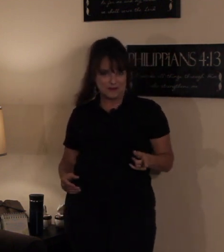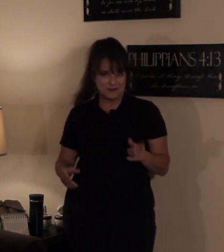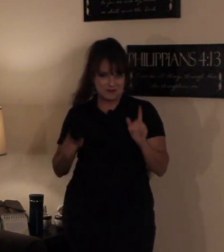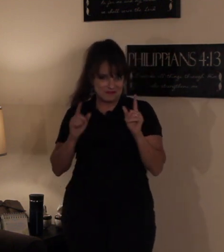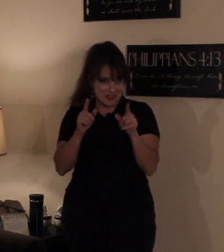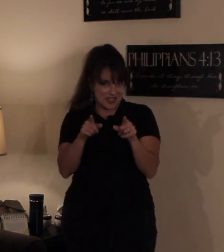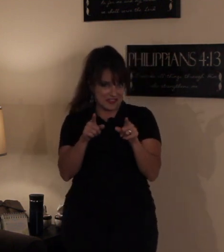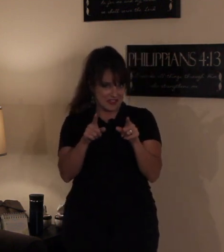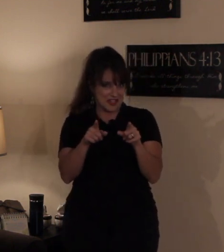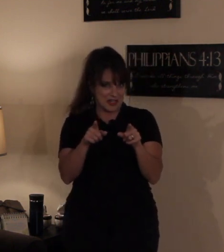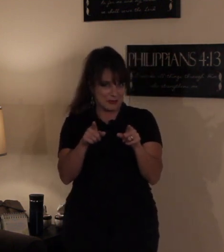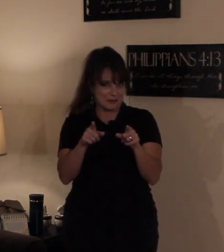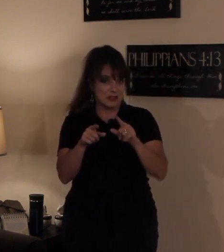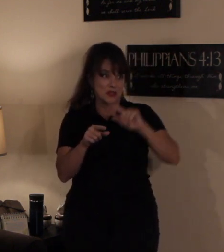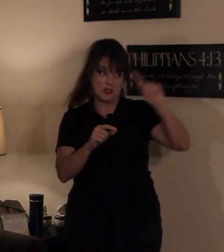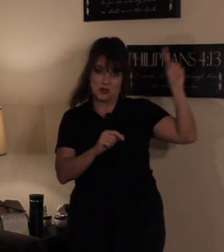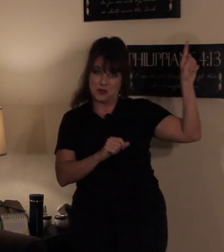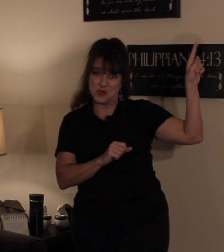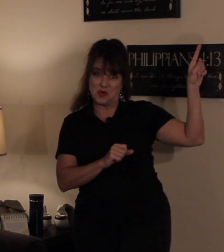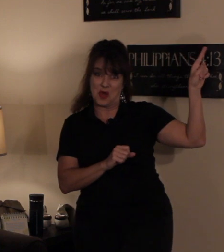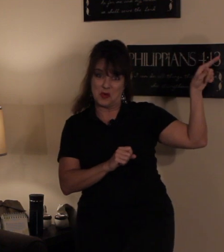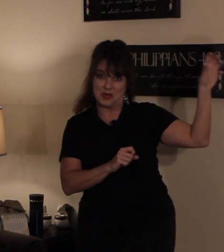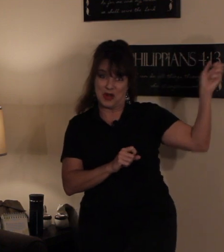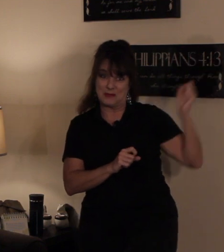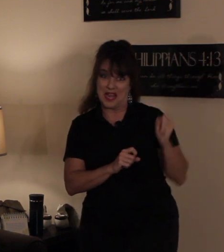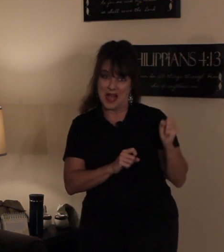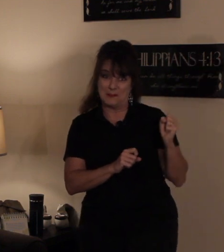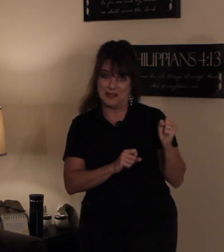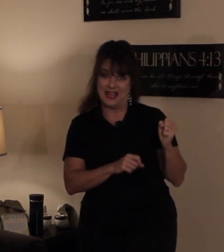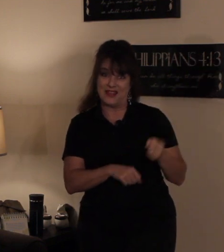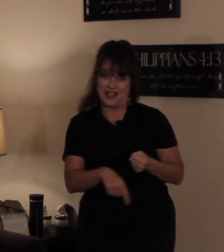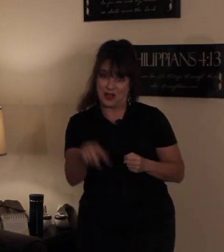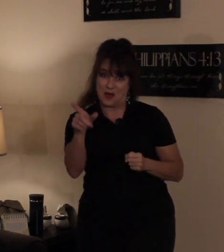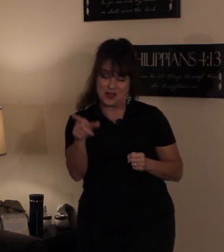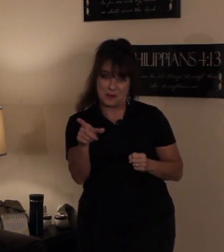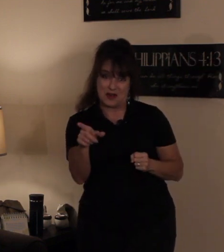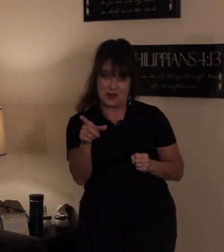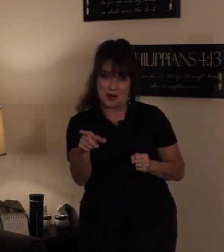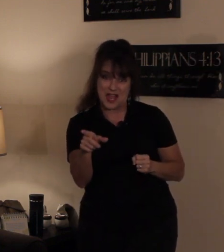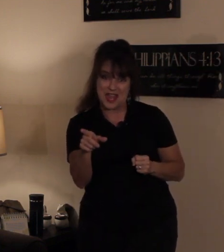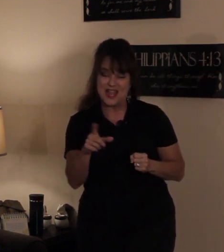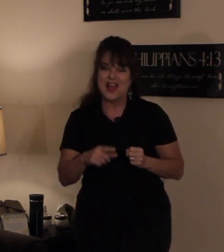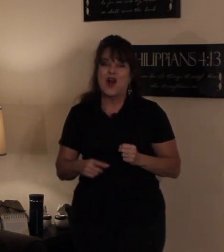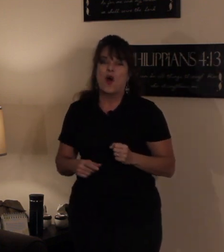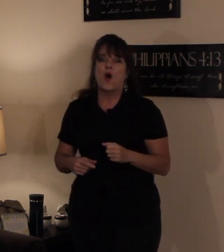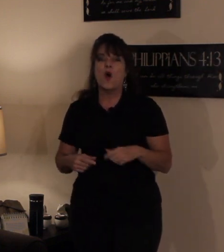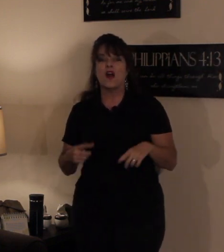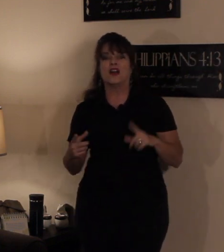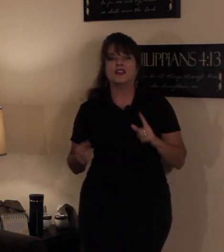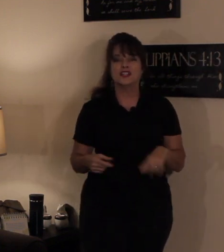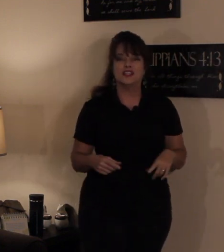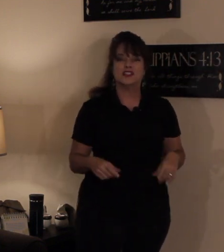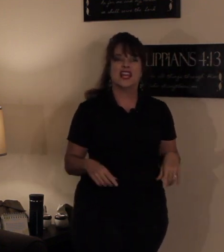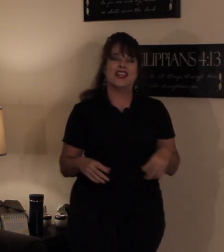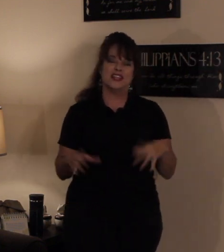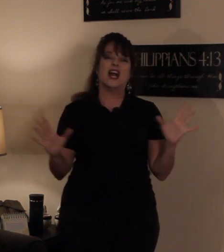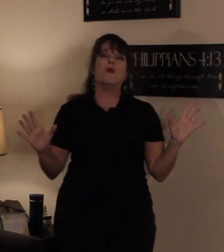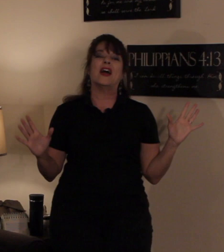So, the test is here. Do you go and grab an apple and then go on your merry way? Or do you say, you know what,